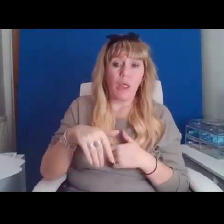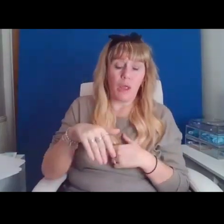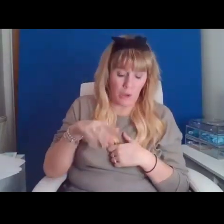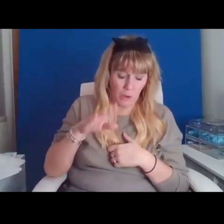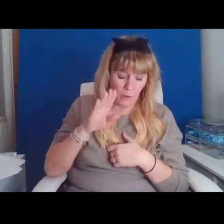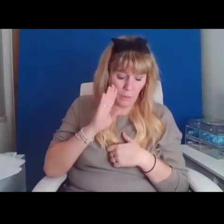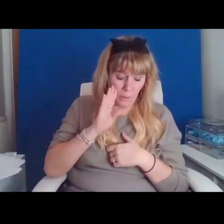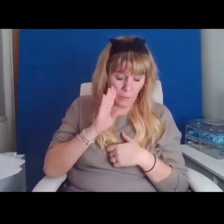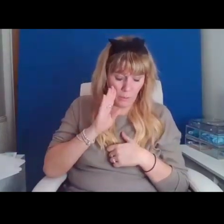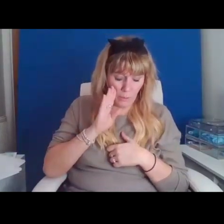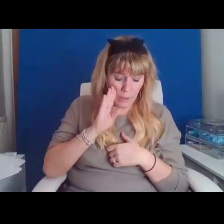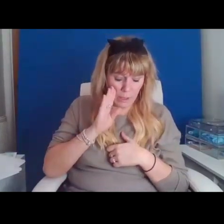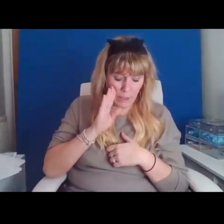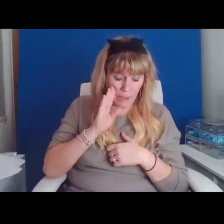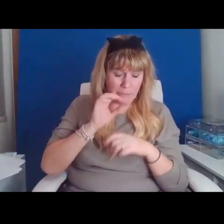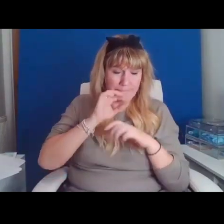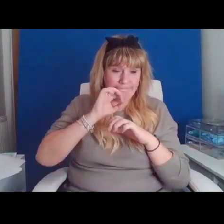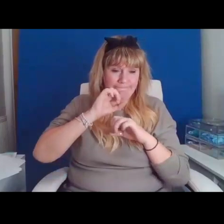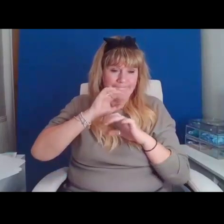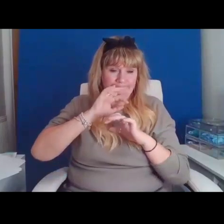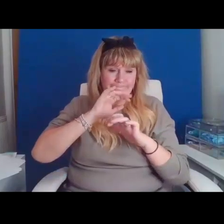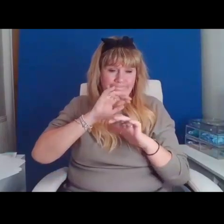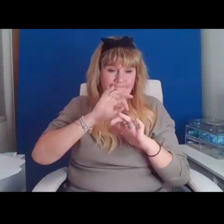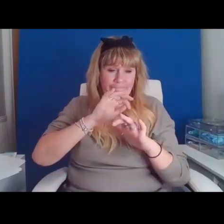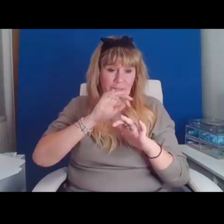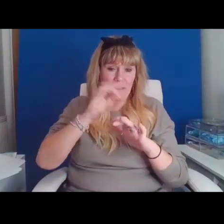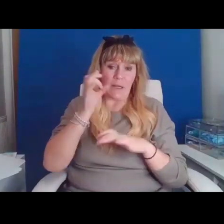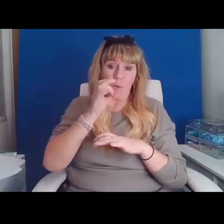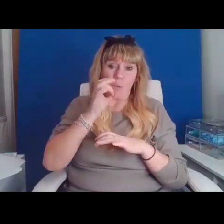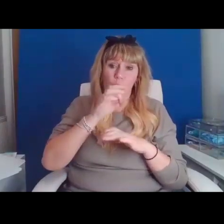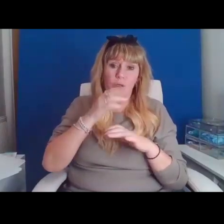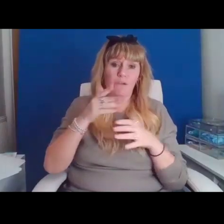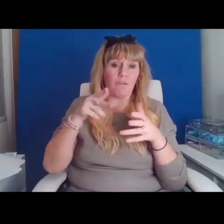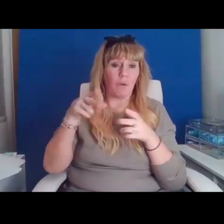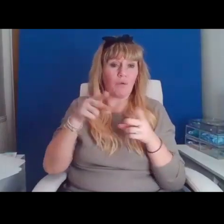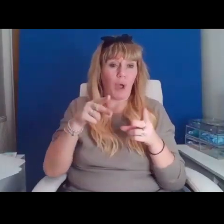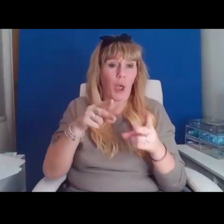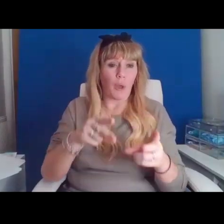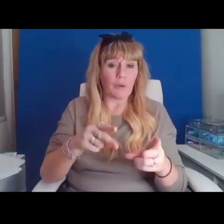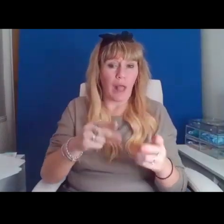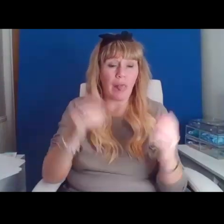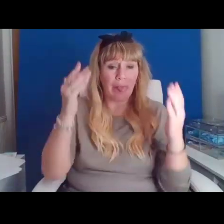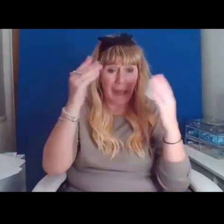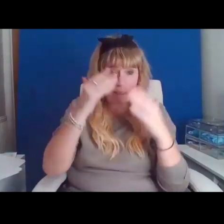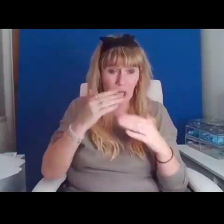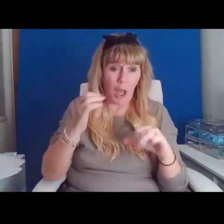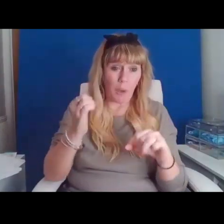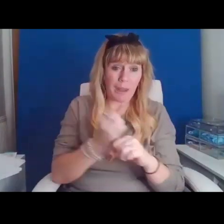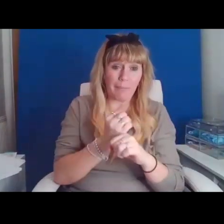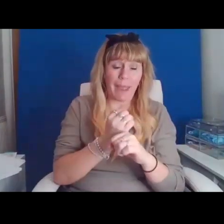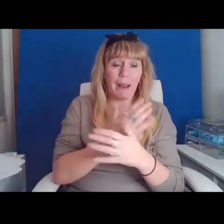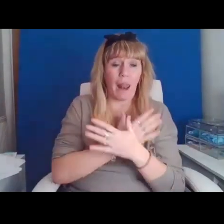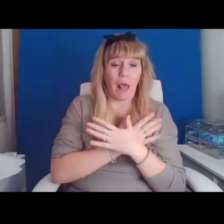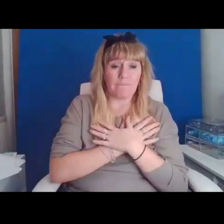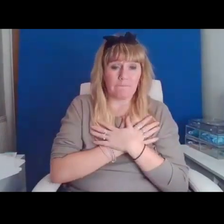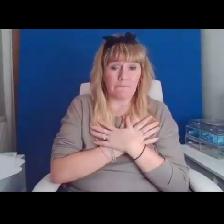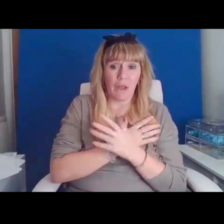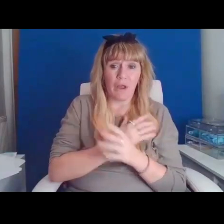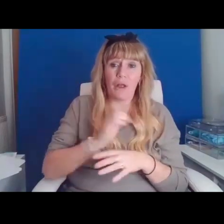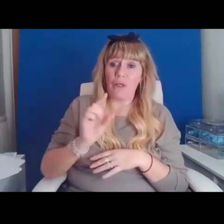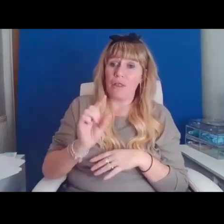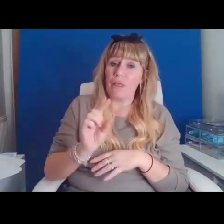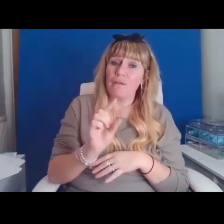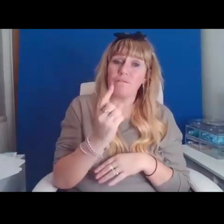Waterfall Road. That night we made love, the first and only time. Sweet